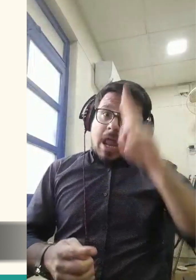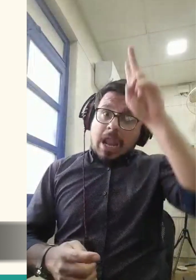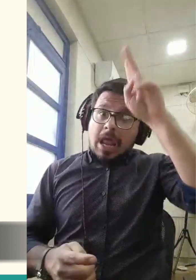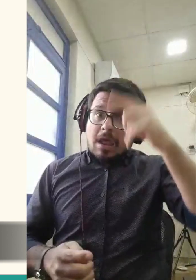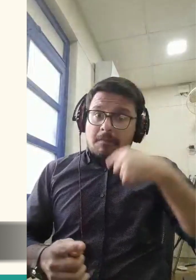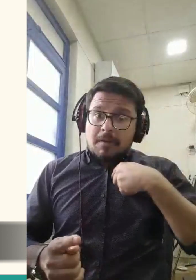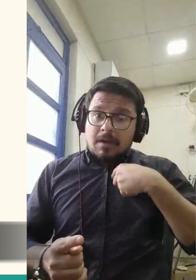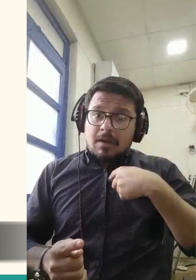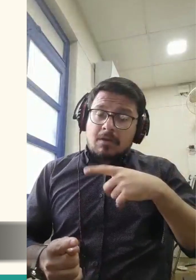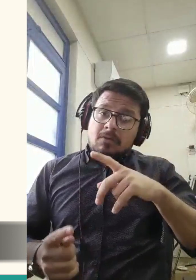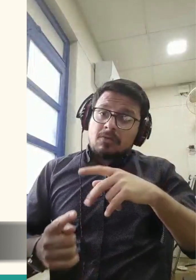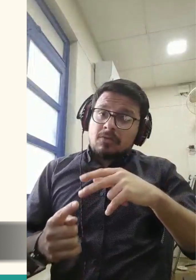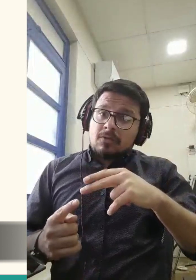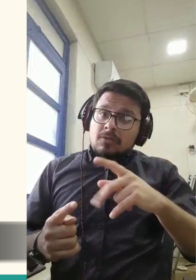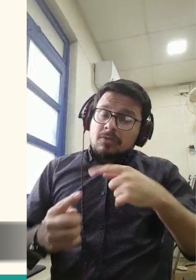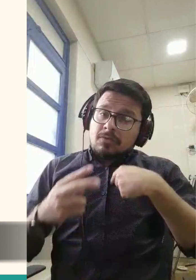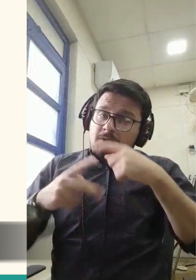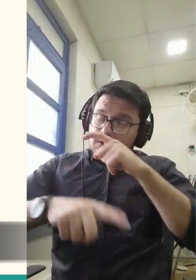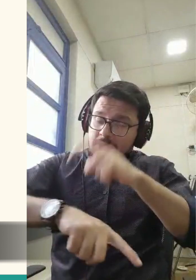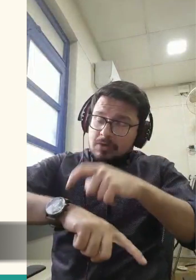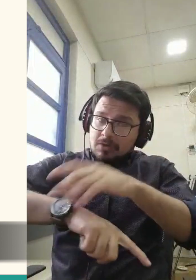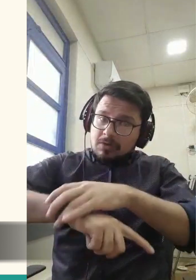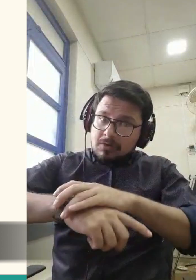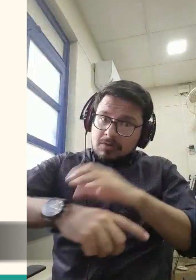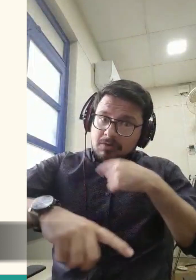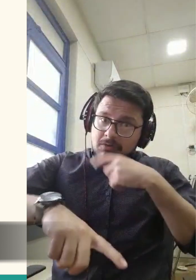But Iblis had a special request.